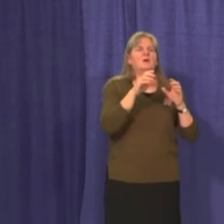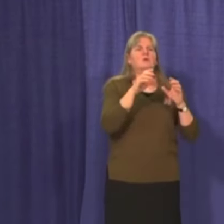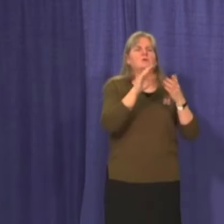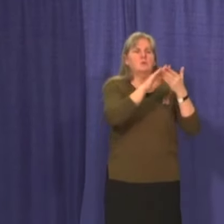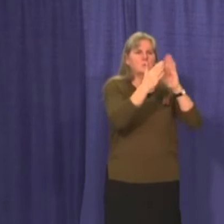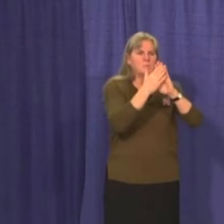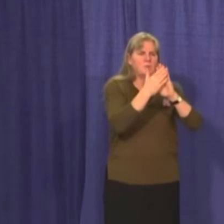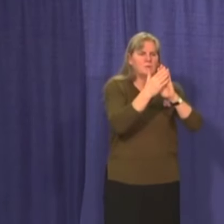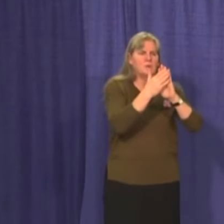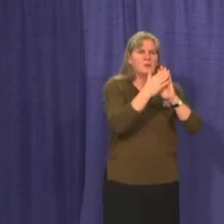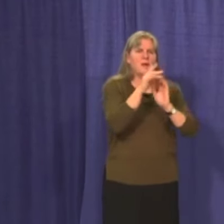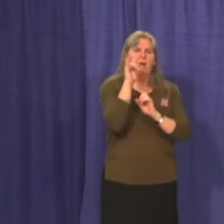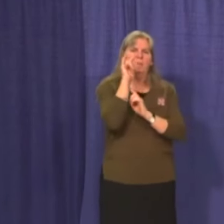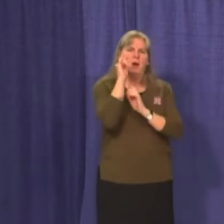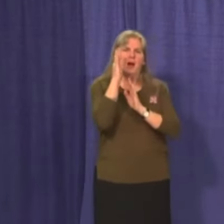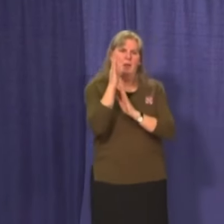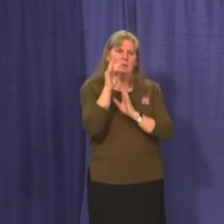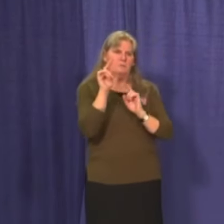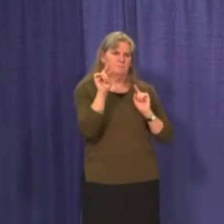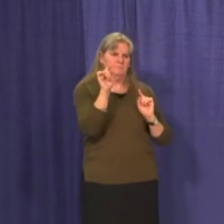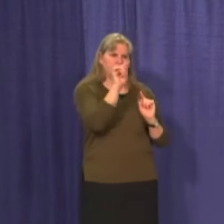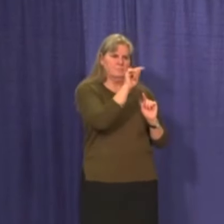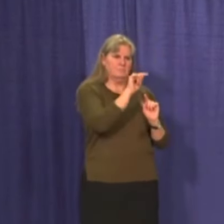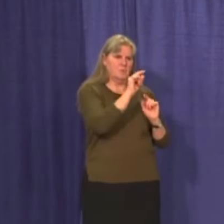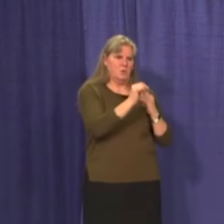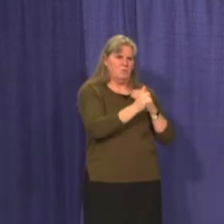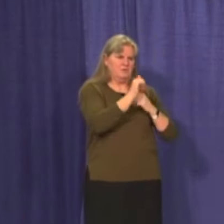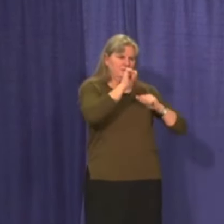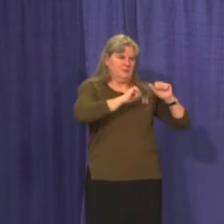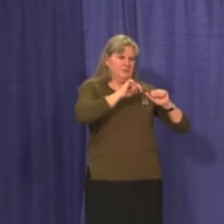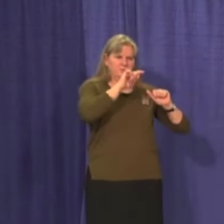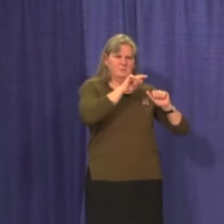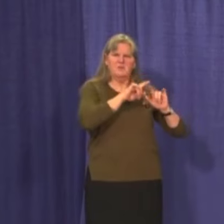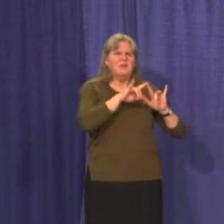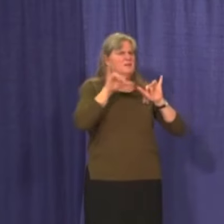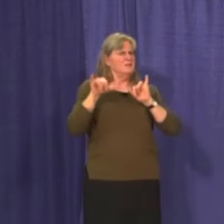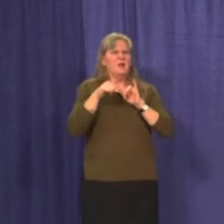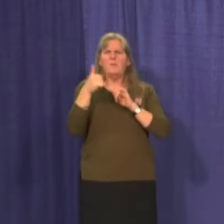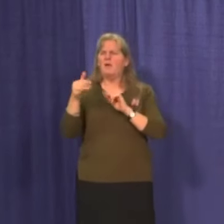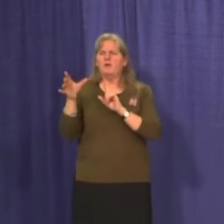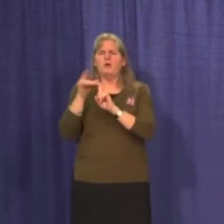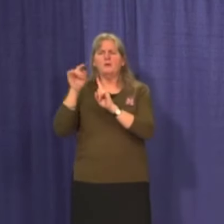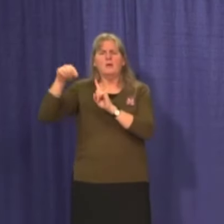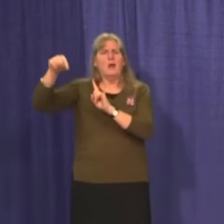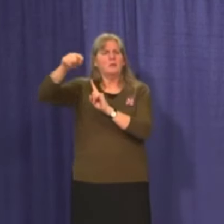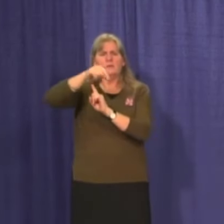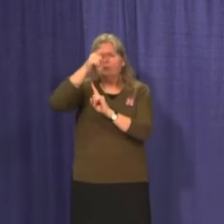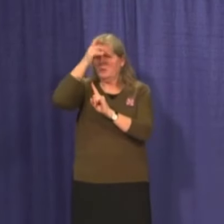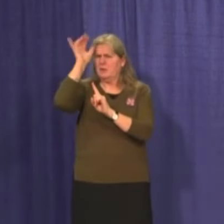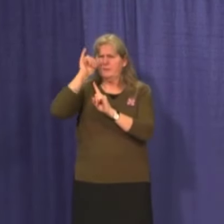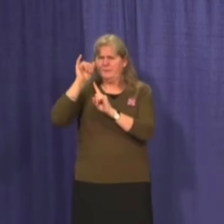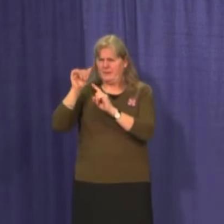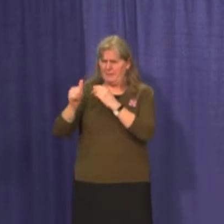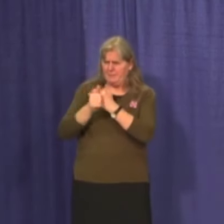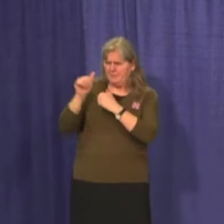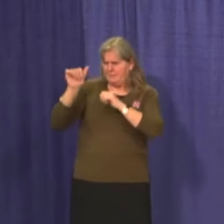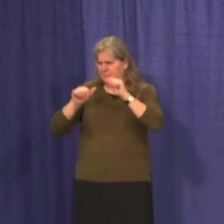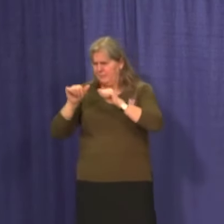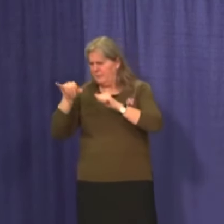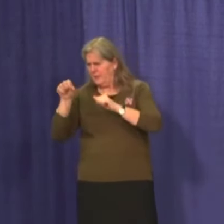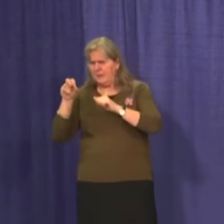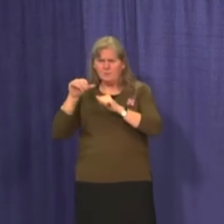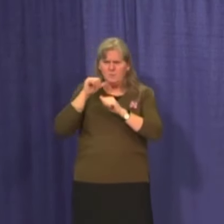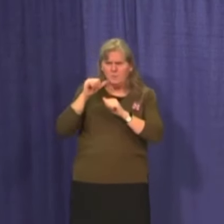um, and that, that involves, it's, it's the same process that we use when we're doing contact tracing. So when we have a known case in the community,